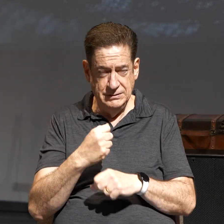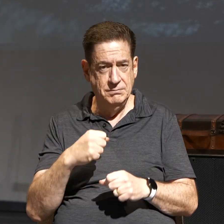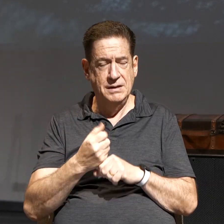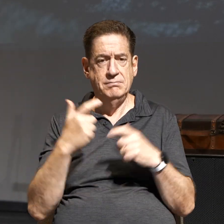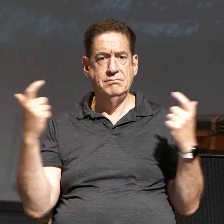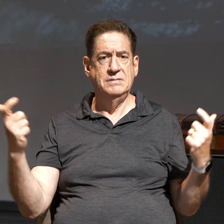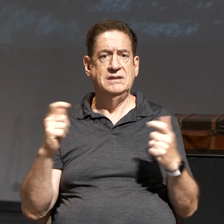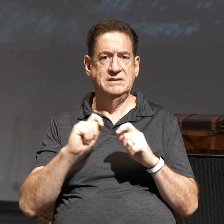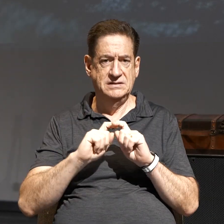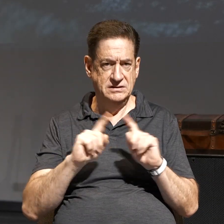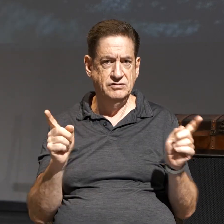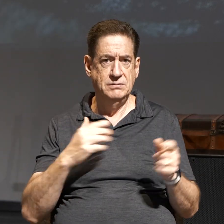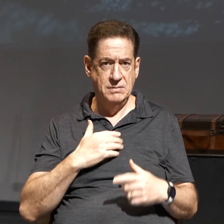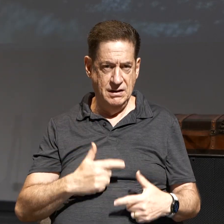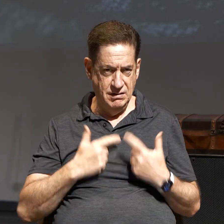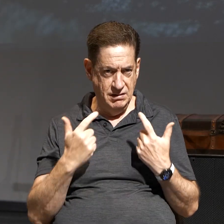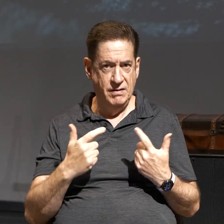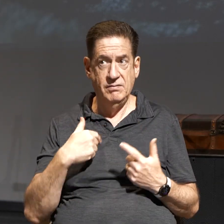My wife has done the same.